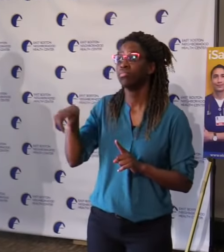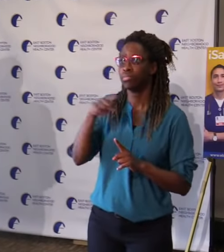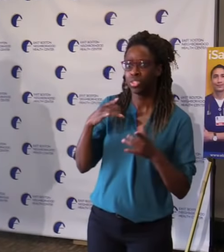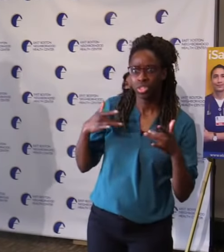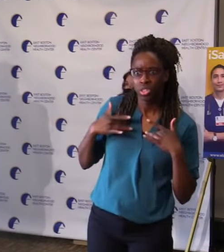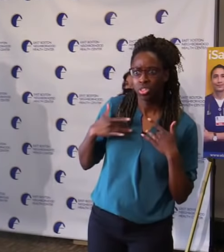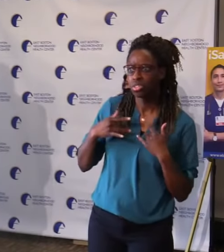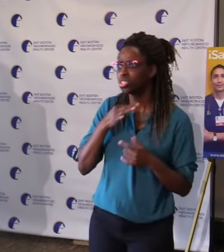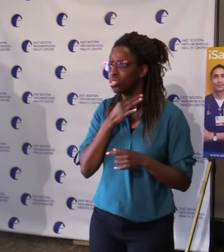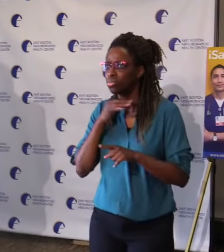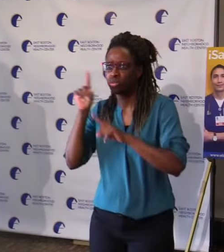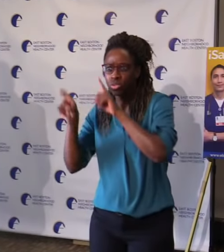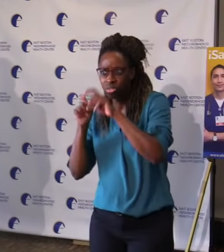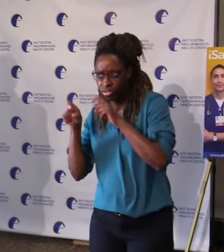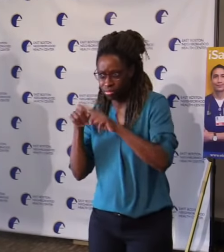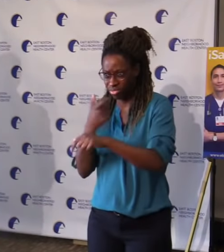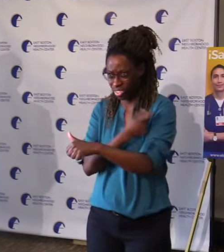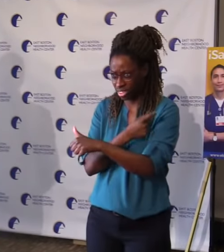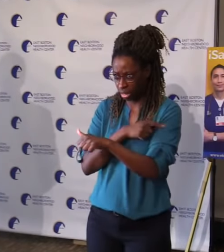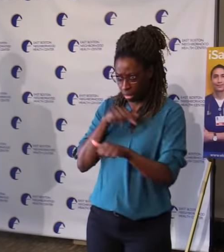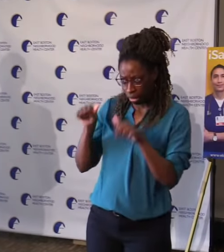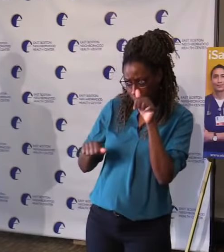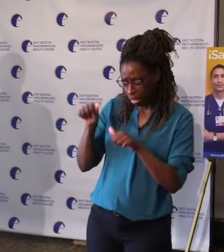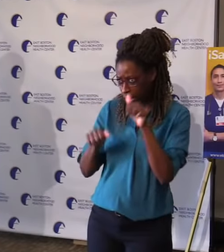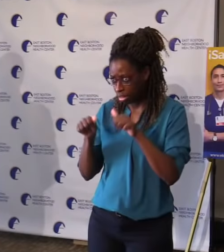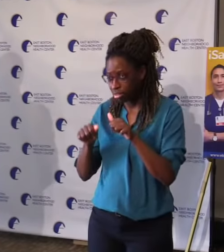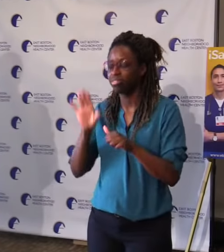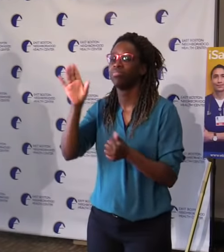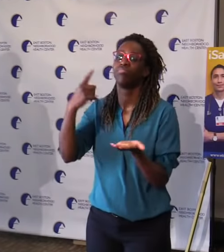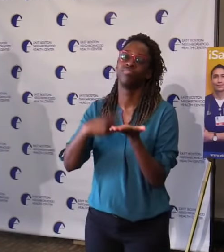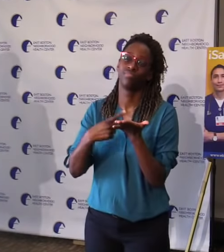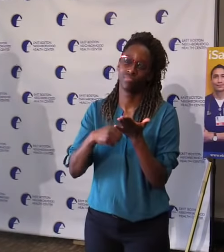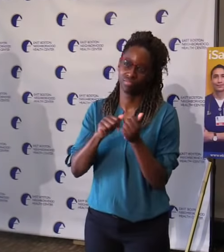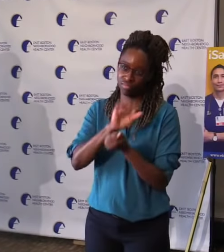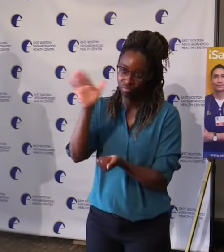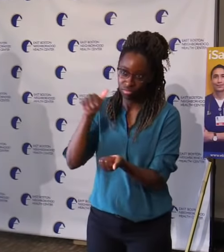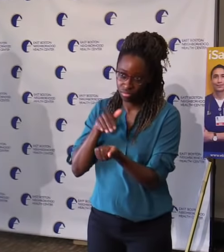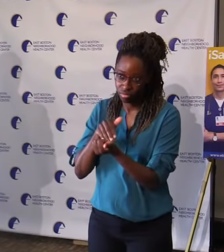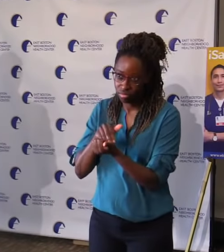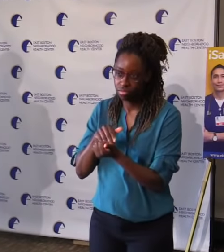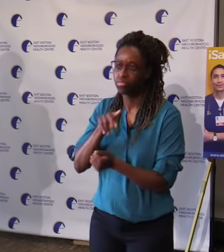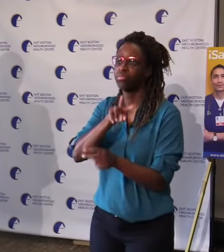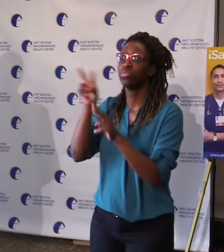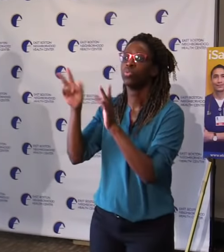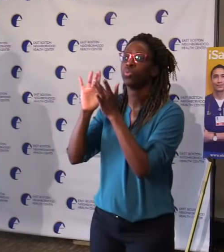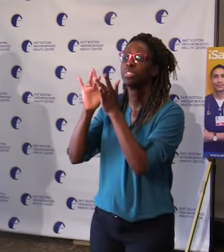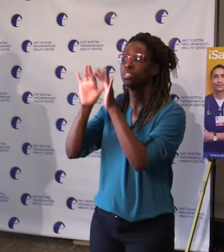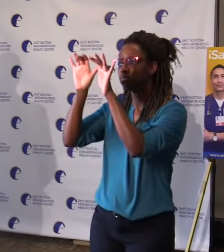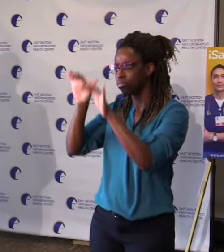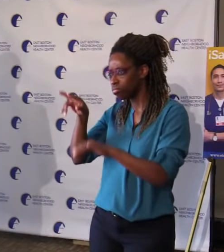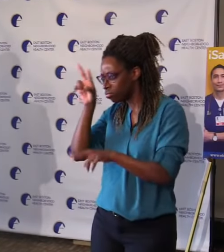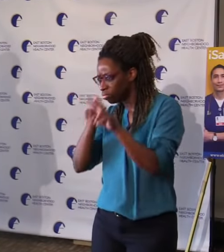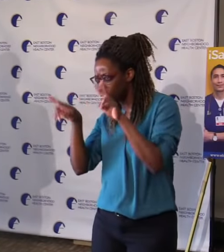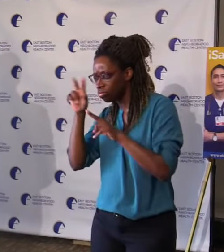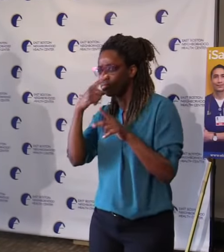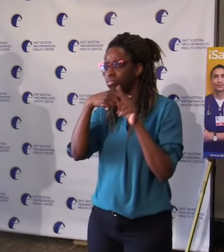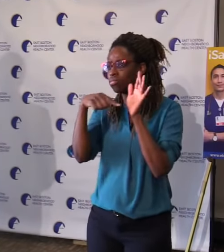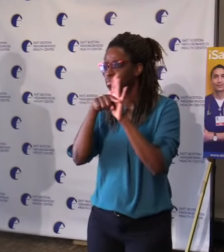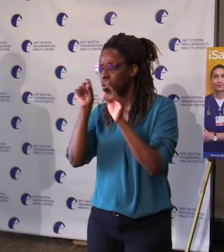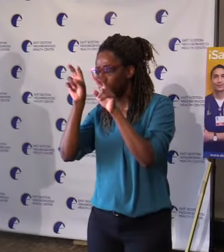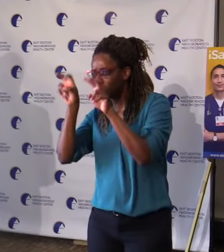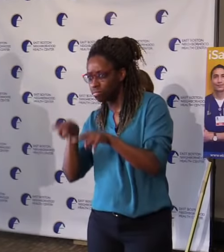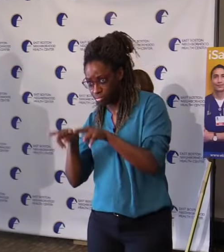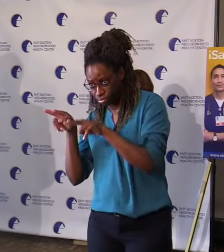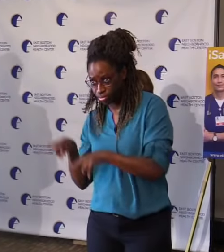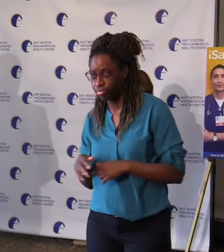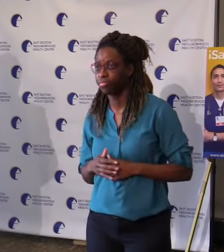You can visit our website at mass.gov COVID vaccine to learn more. But we're here today in part because these folks do know their